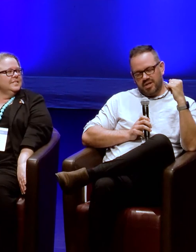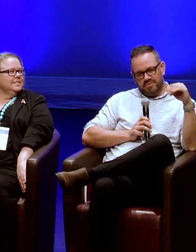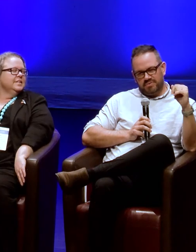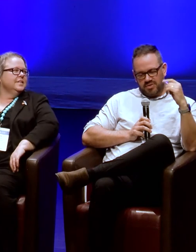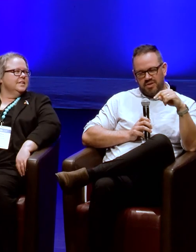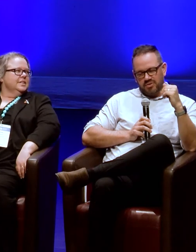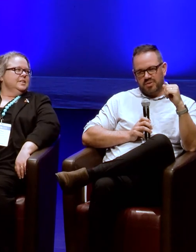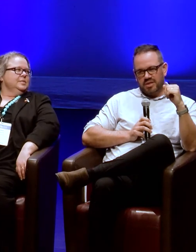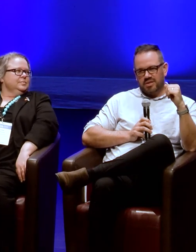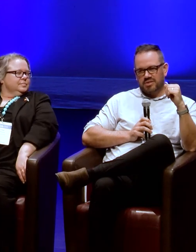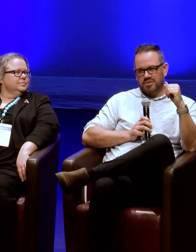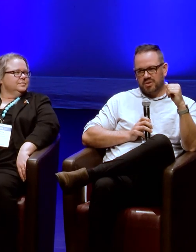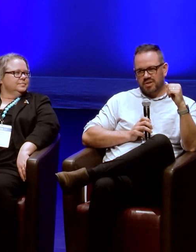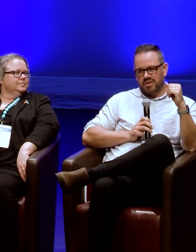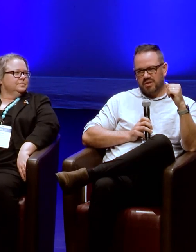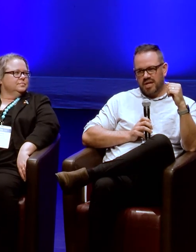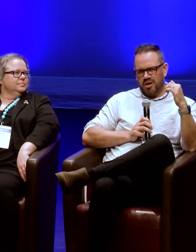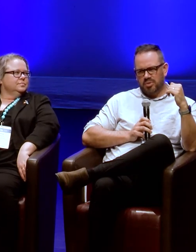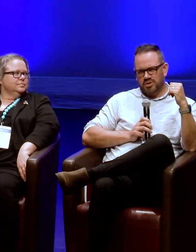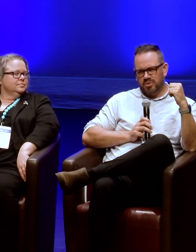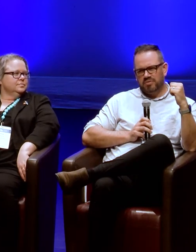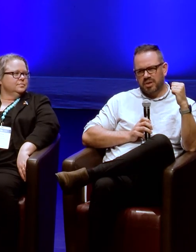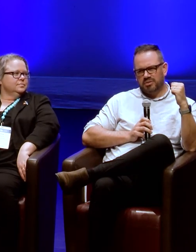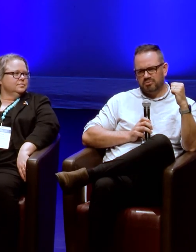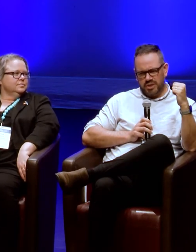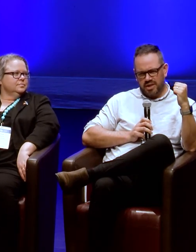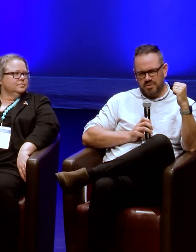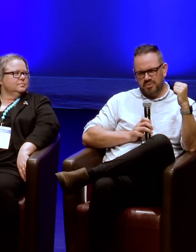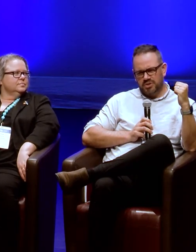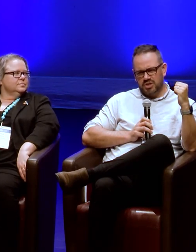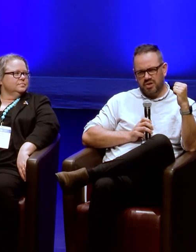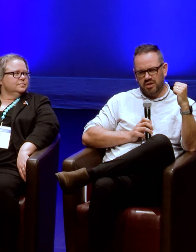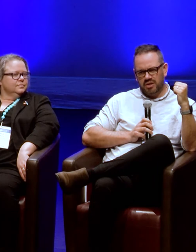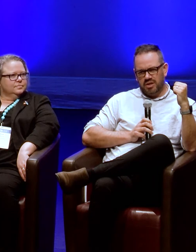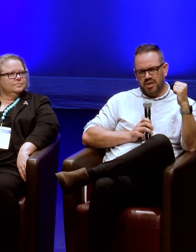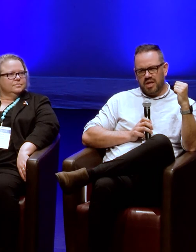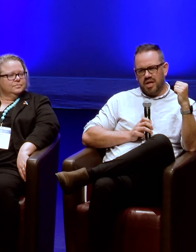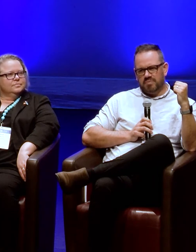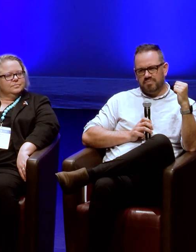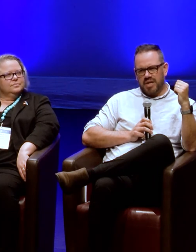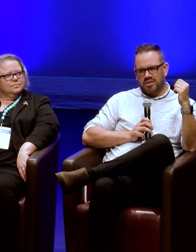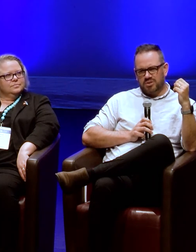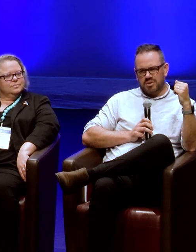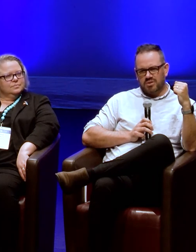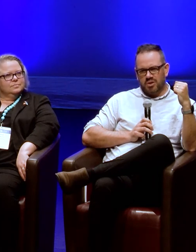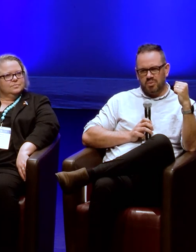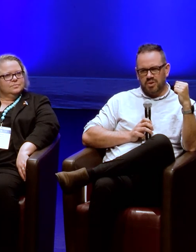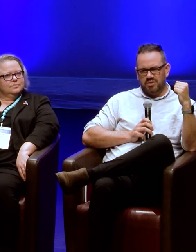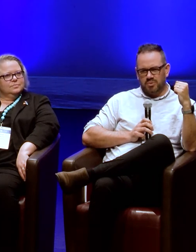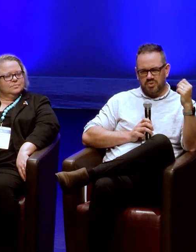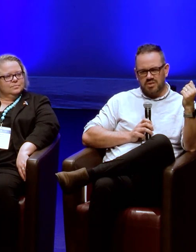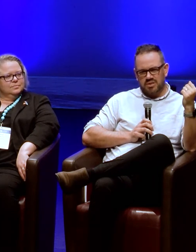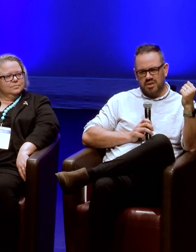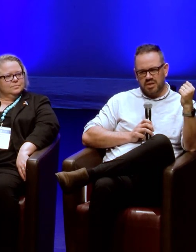I, I kind of thinking through it then, sort of thinking that our approach might have been reclaiming the word sharing. Um, and doing so